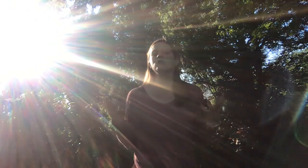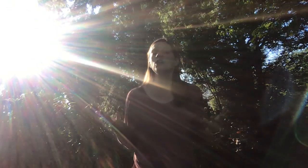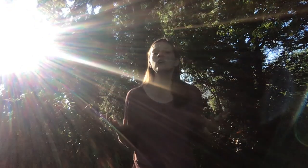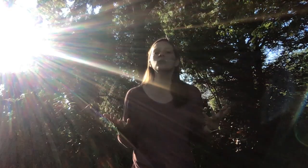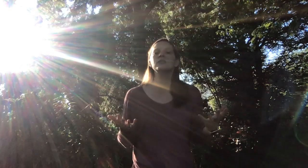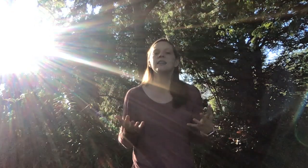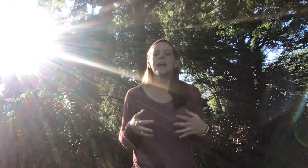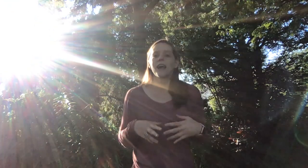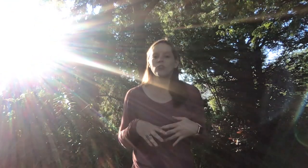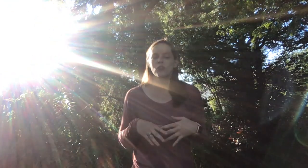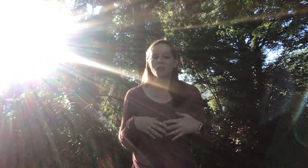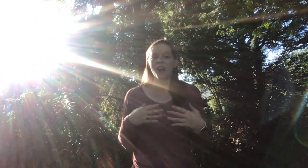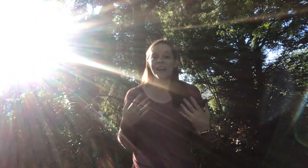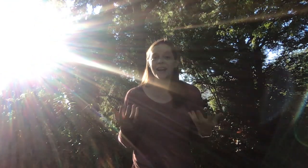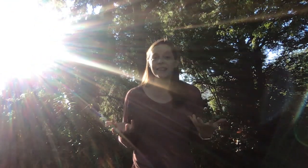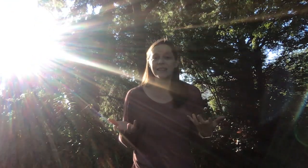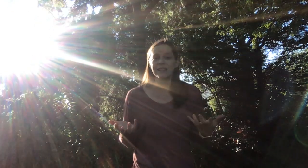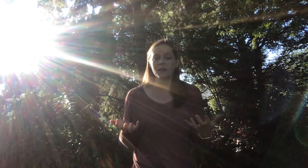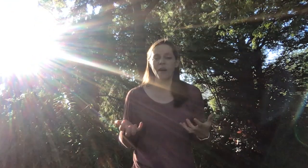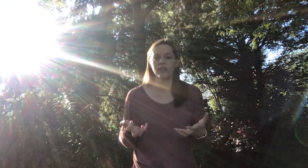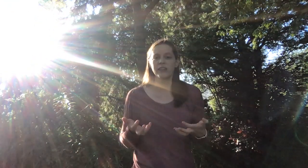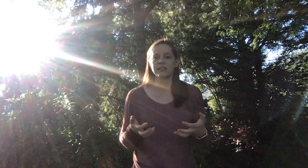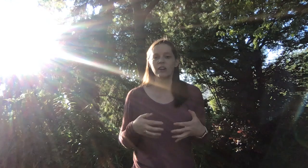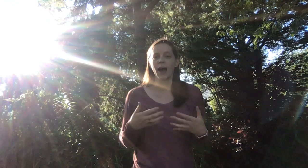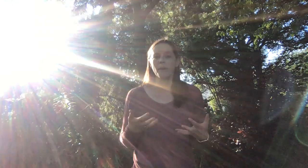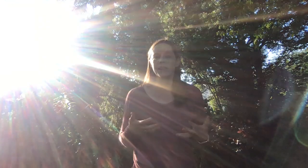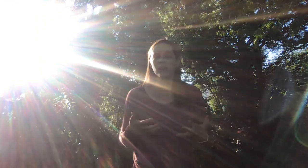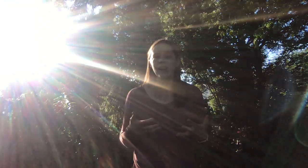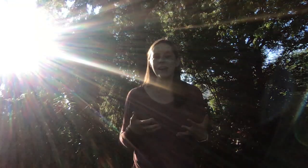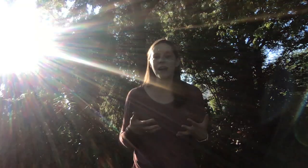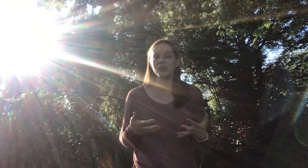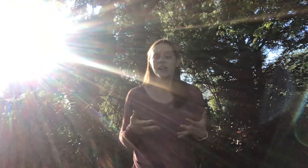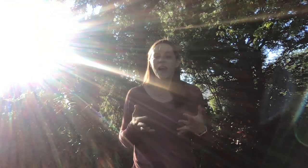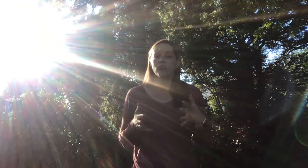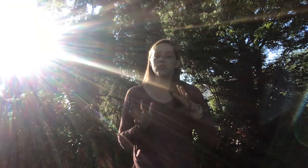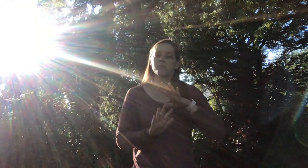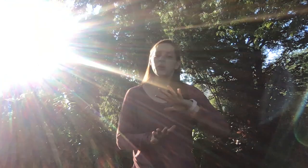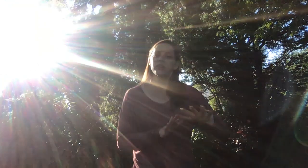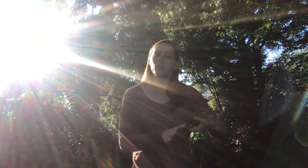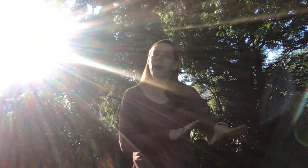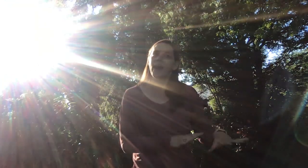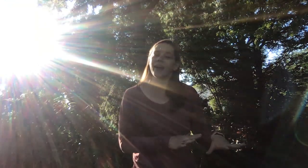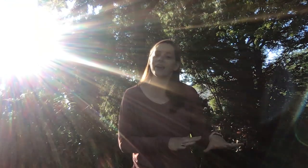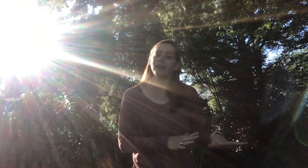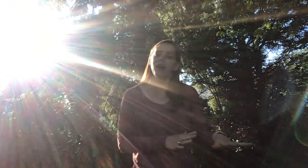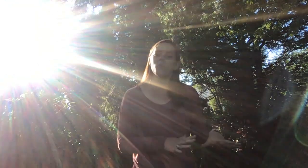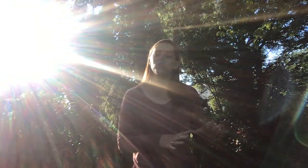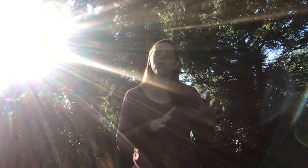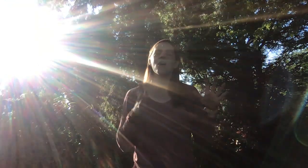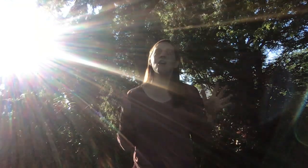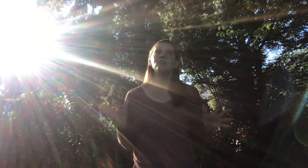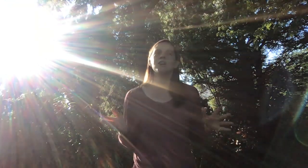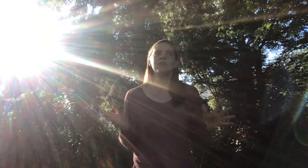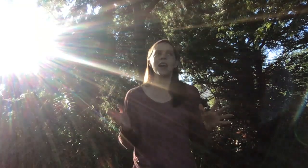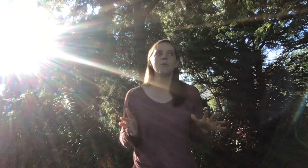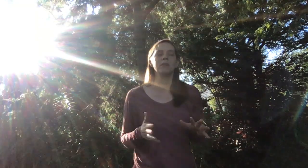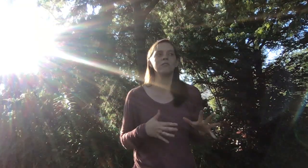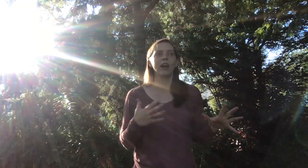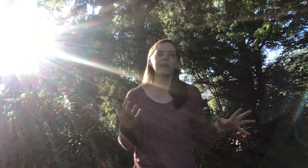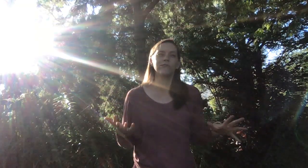notes, and you can write ideas about things that are happening right now, and you could put it away. And when you're all grown up and you've kind of